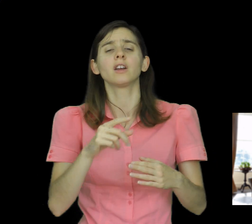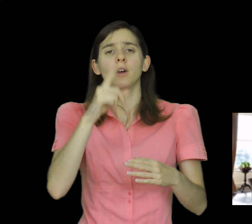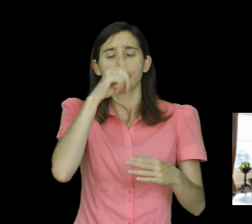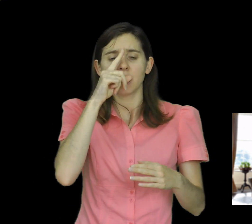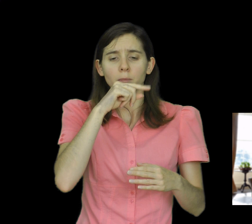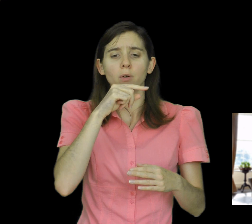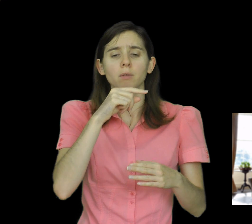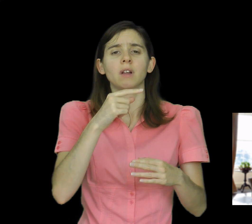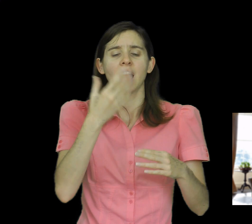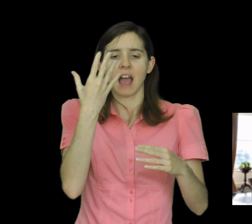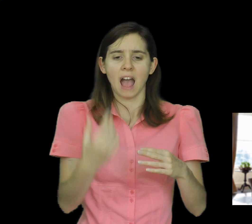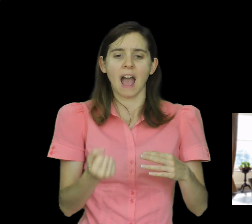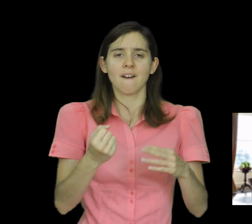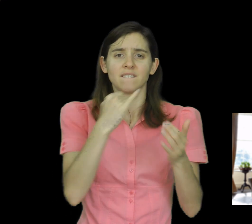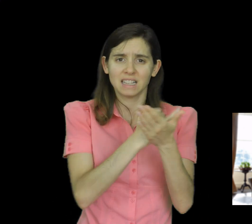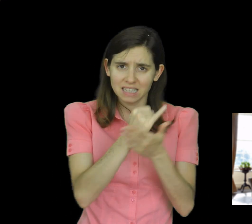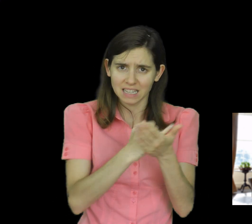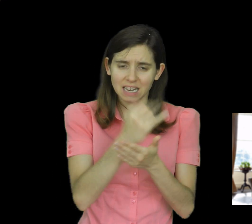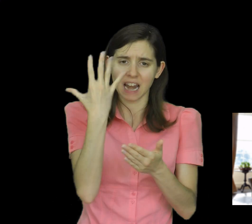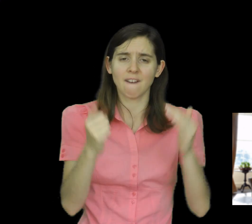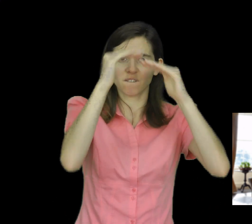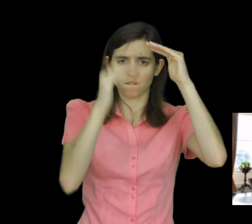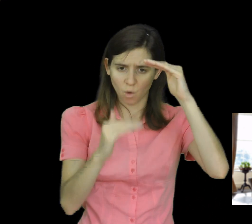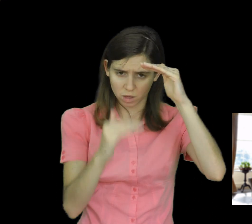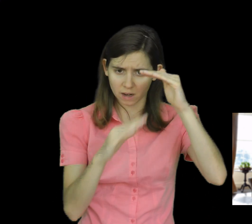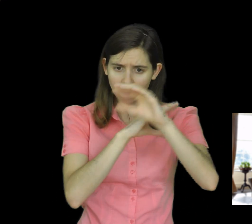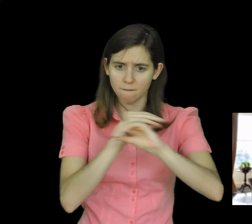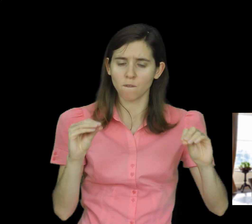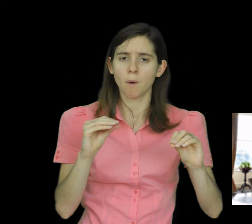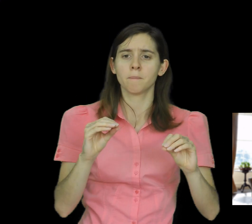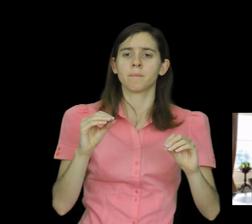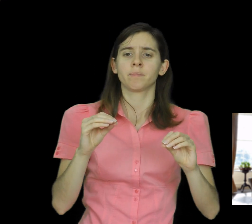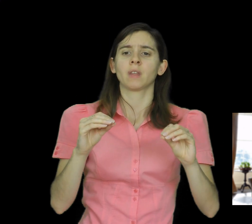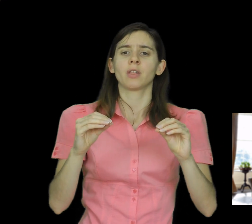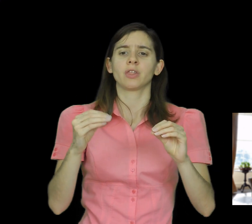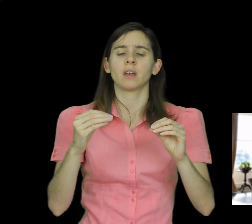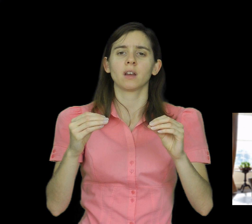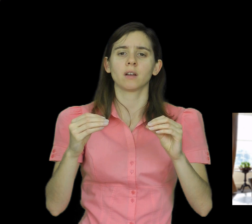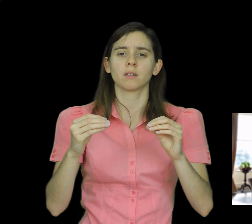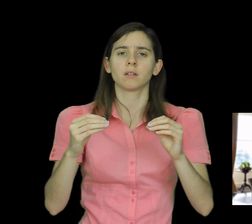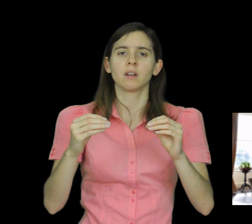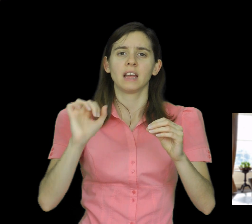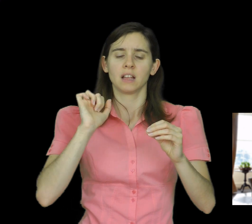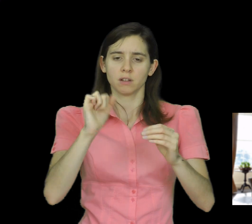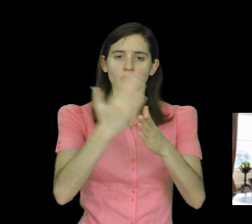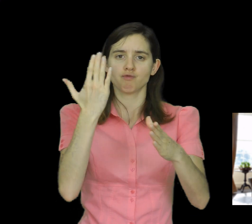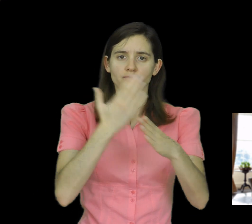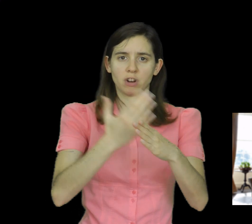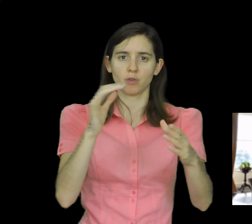from the glorious moral position of his original creation. Romans chapter 3 and verse 23. 4.